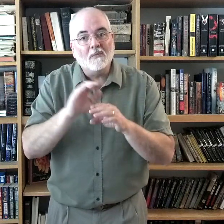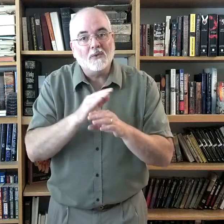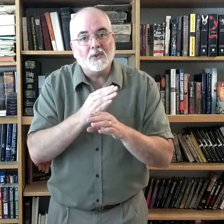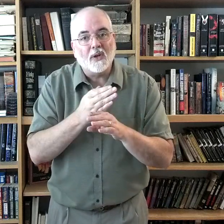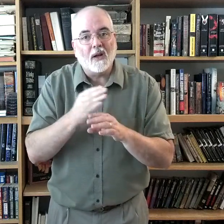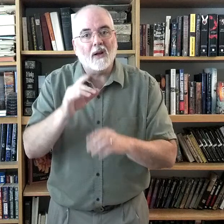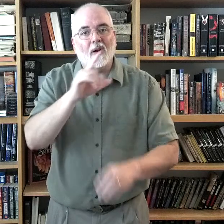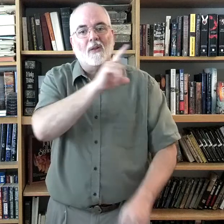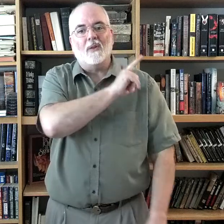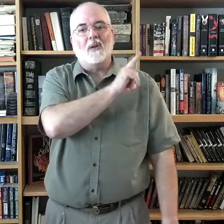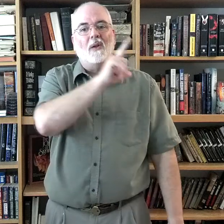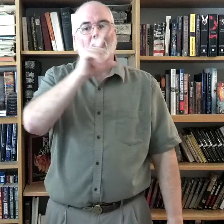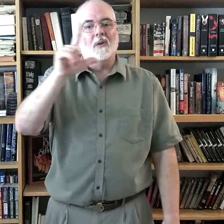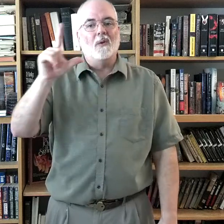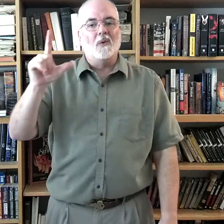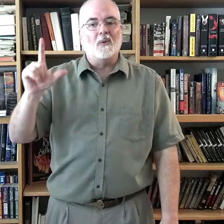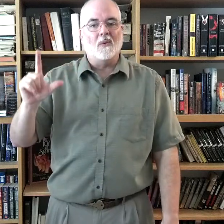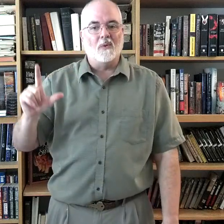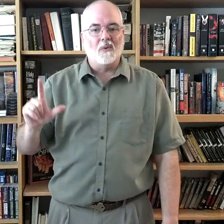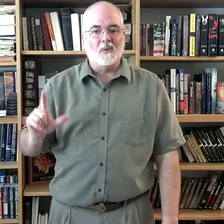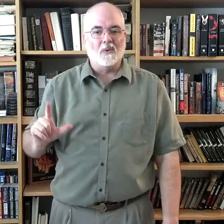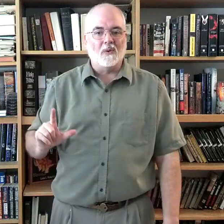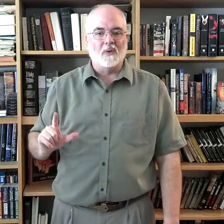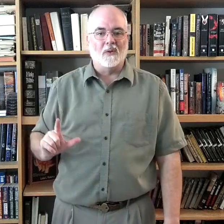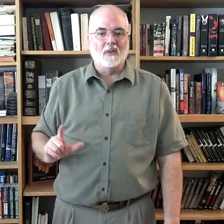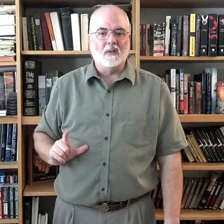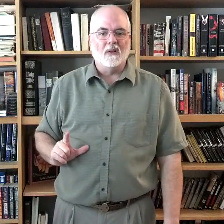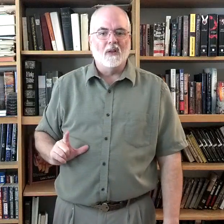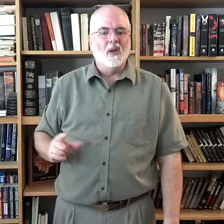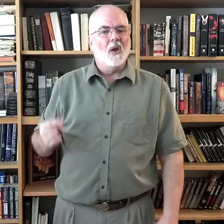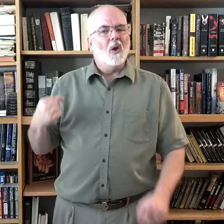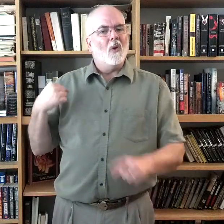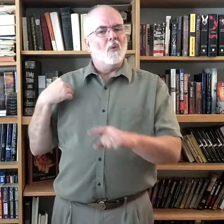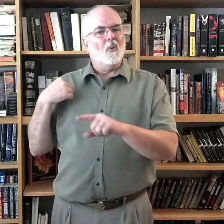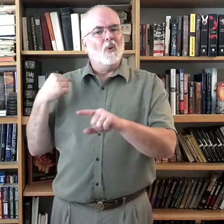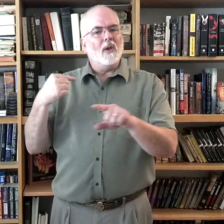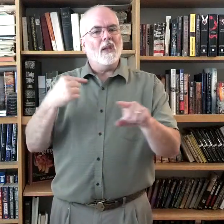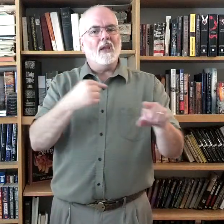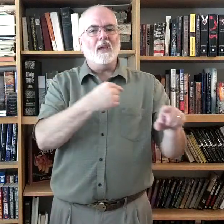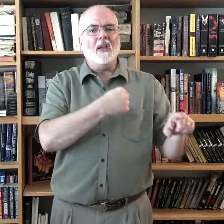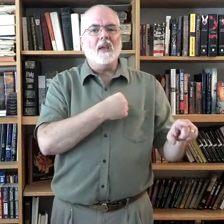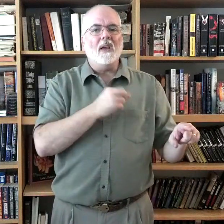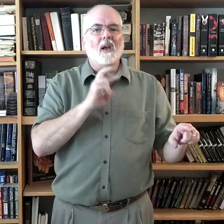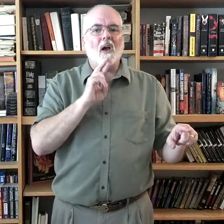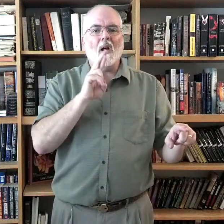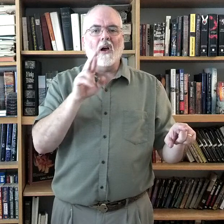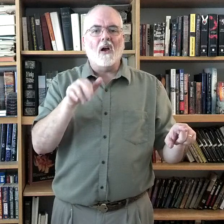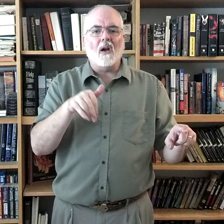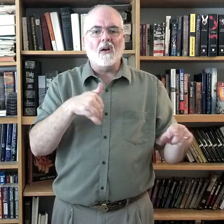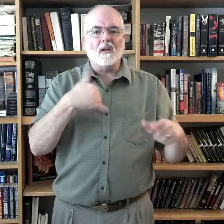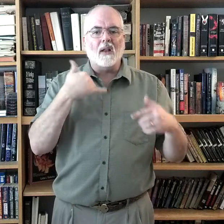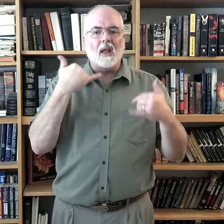share the Lord. We are now